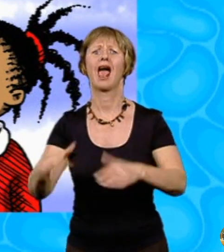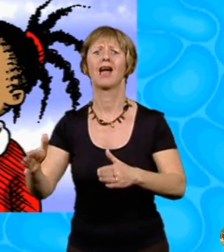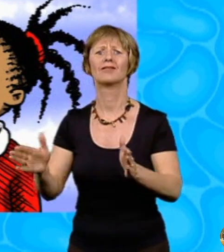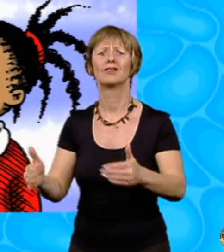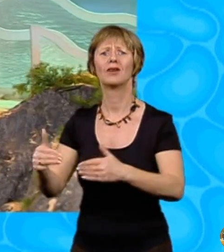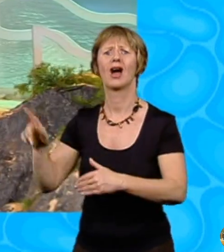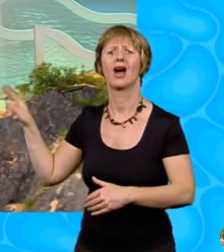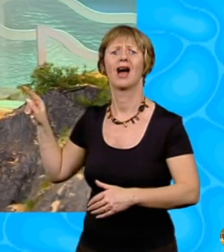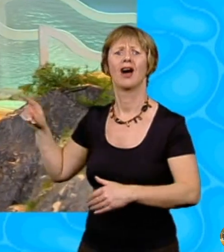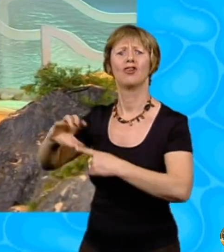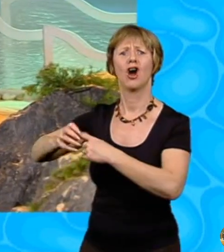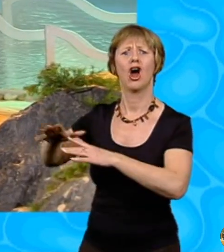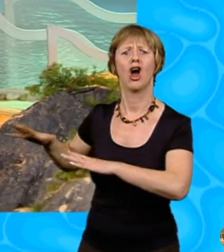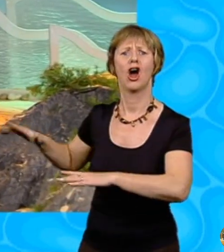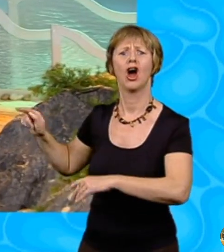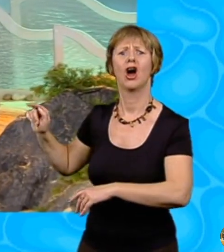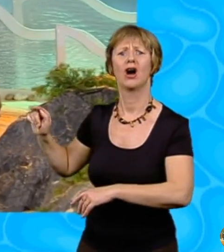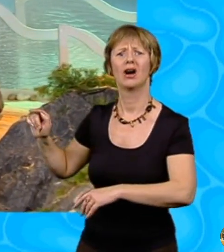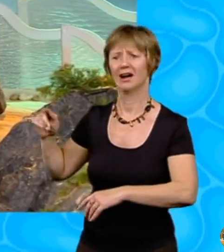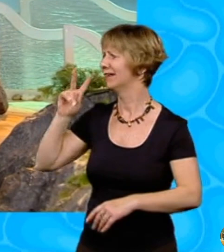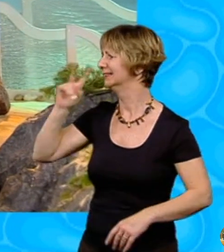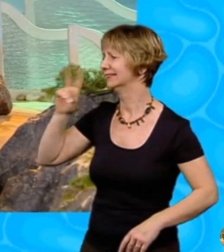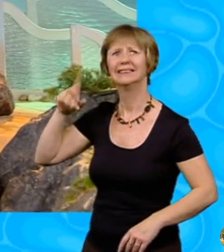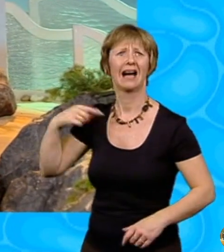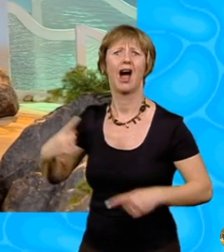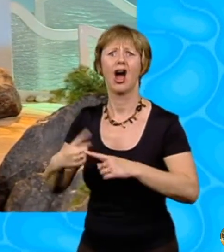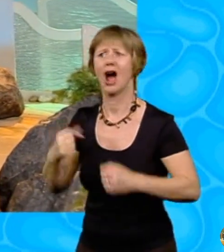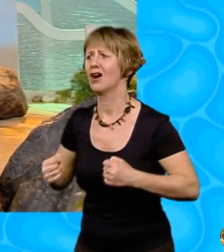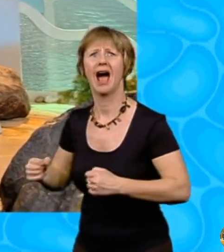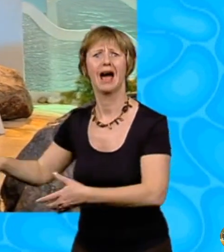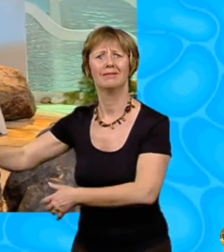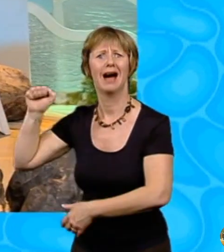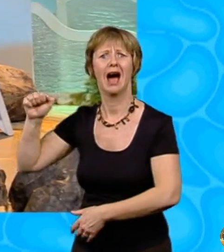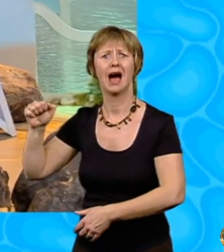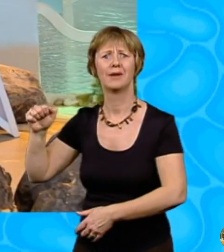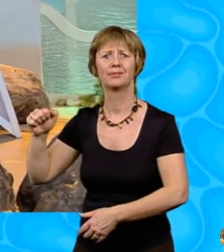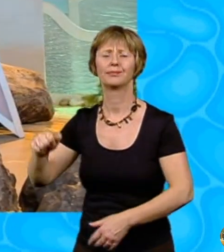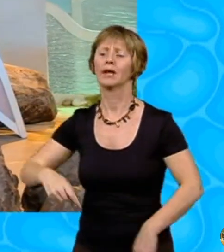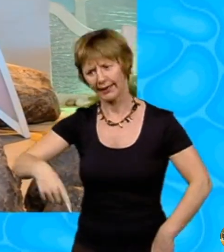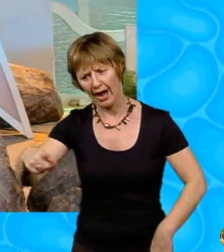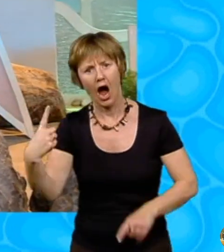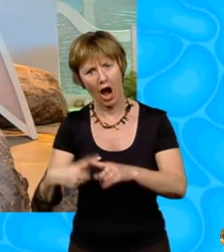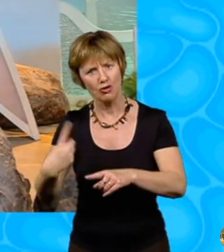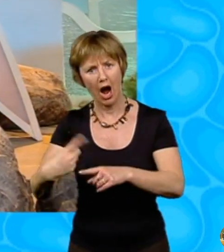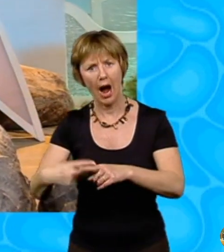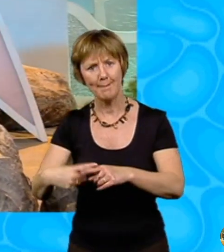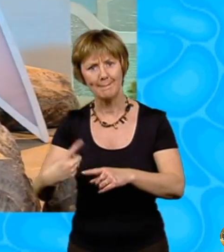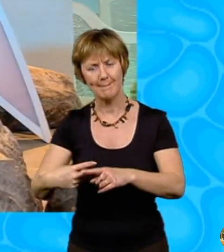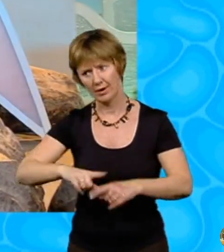studying. I can see the rock pool from here. Can I go and get it, please? Hurry up then, said Miss Porter. Go straight